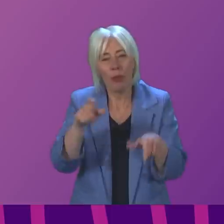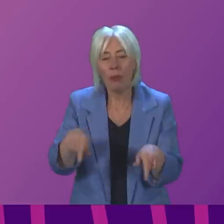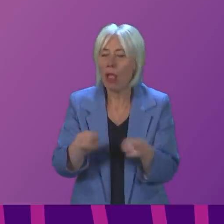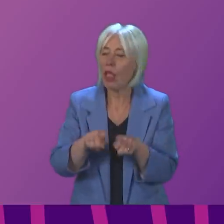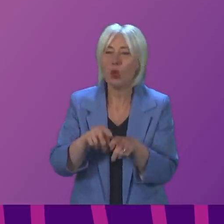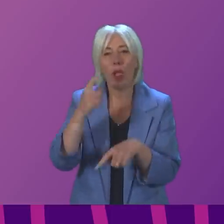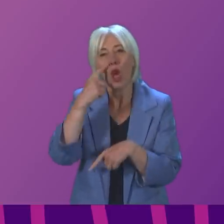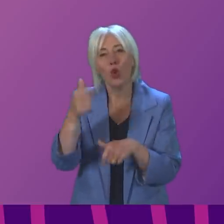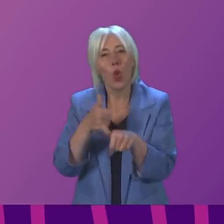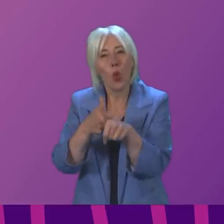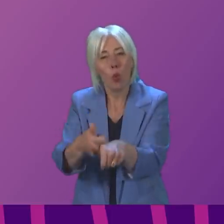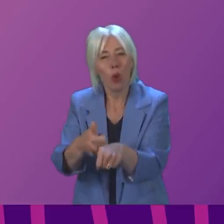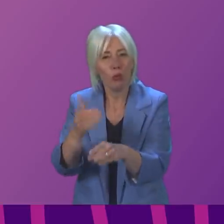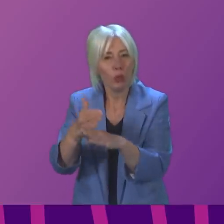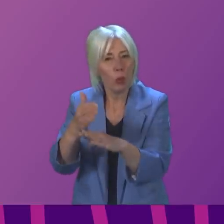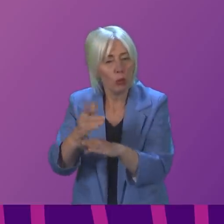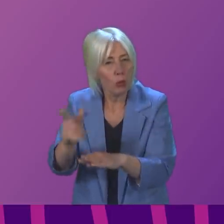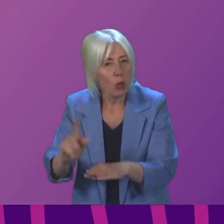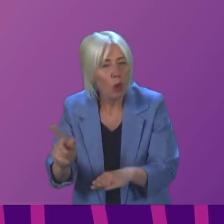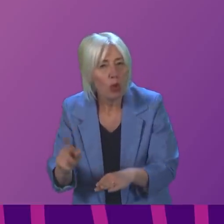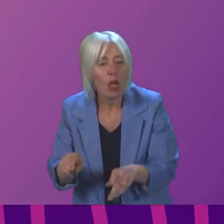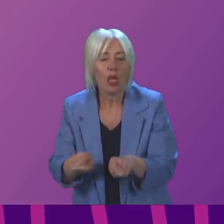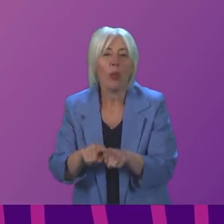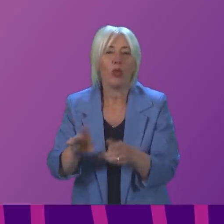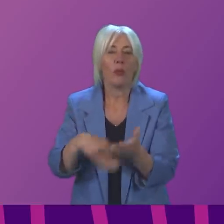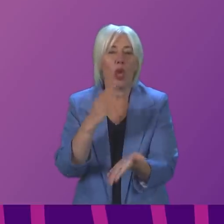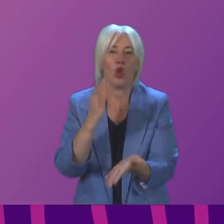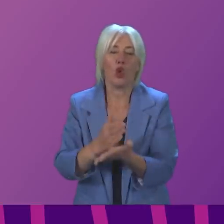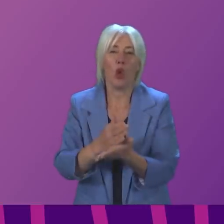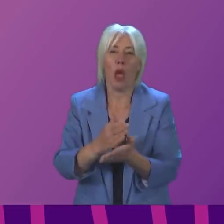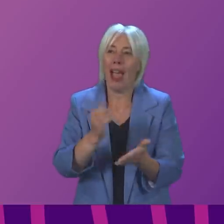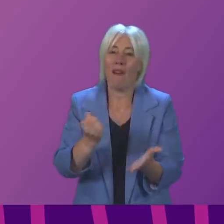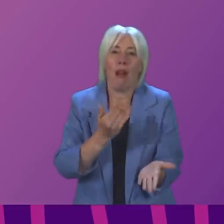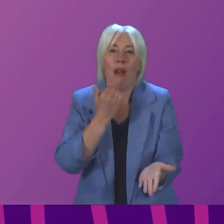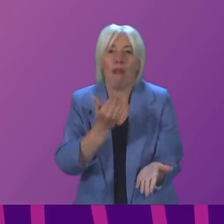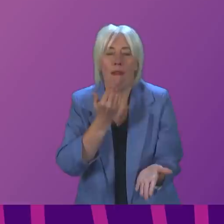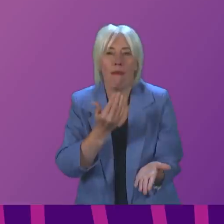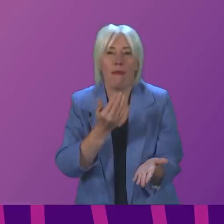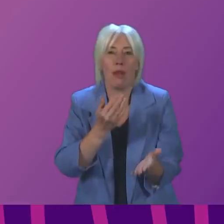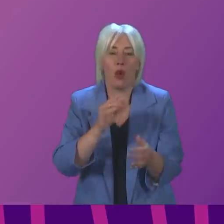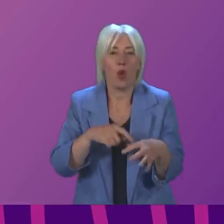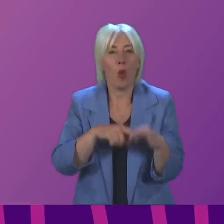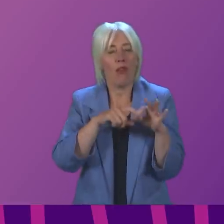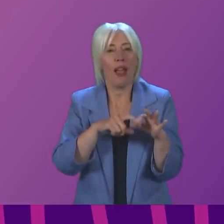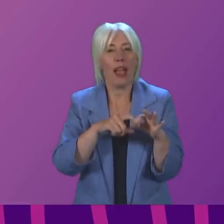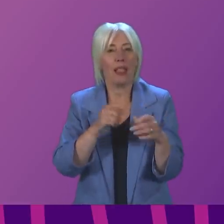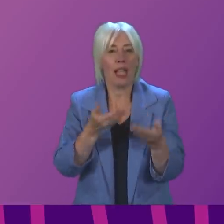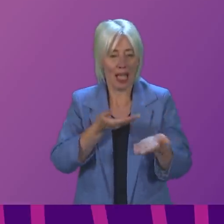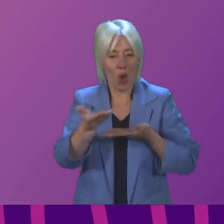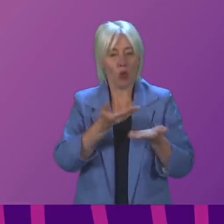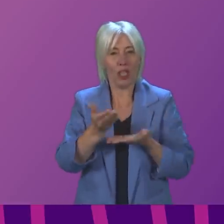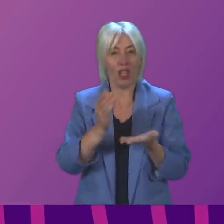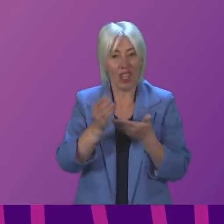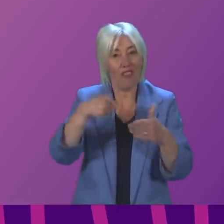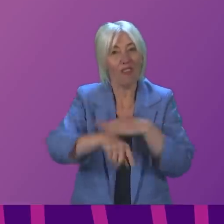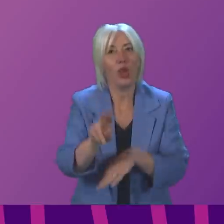services, and to ensure there is an adequate pipeline of qualified counsellors for schools? First